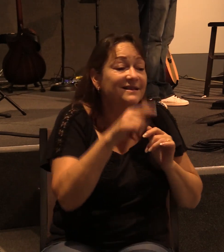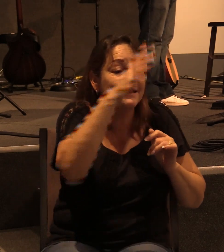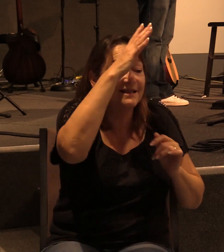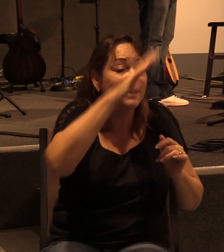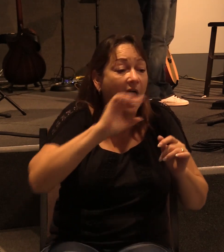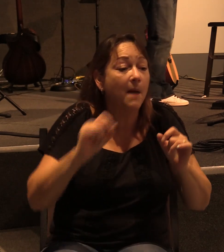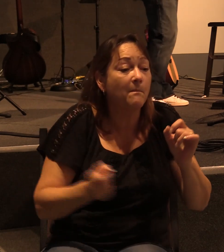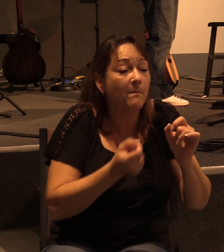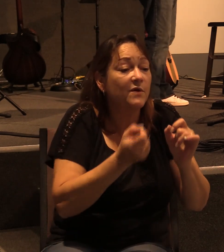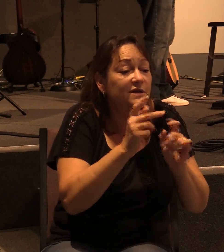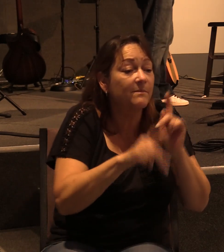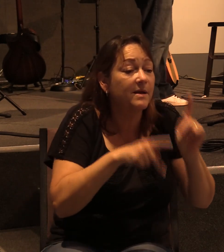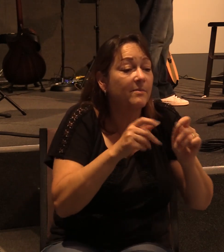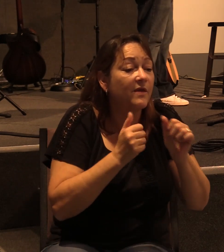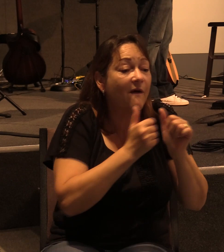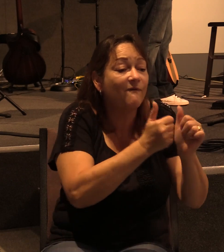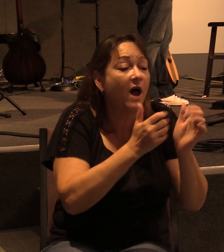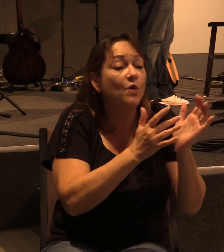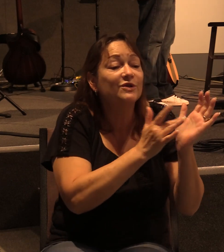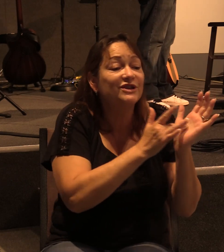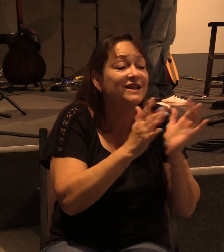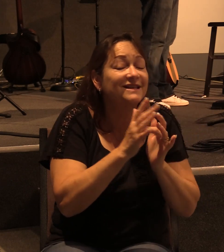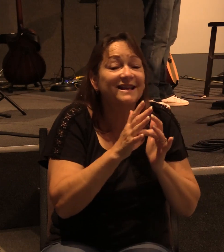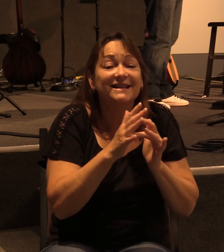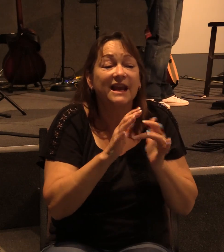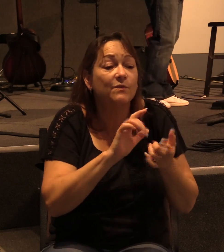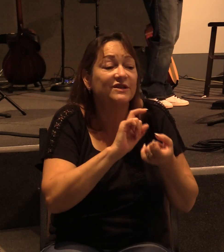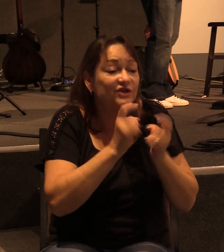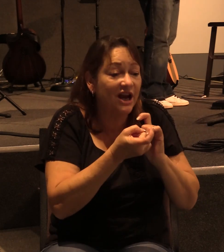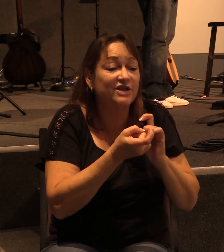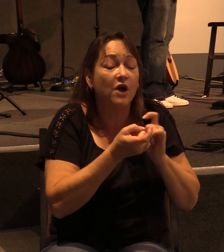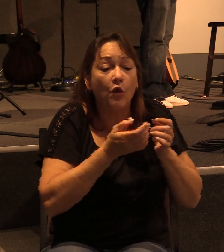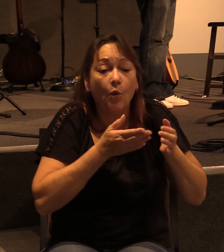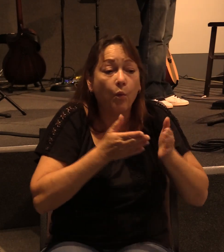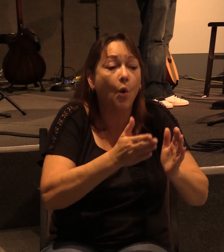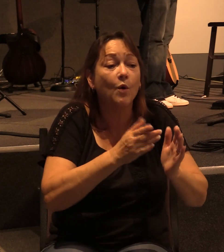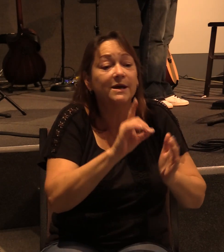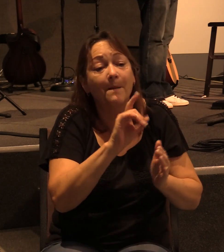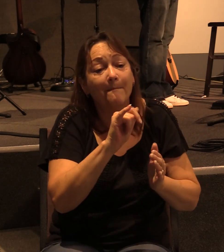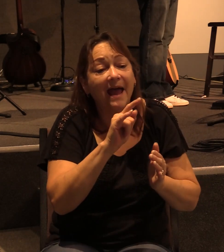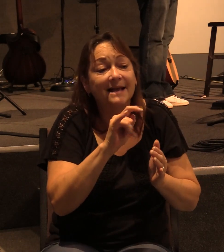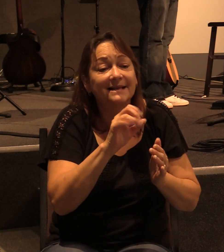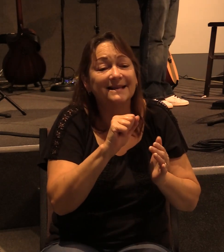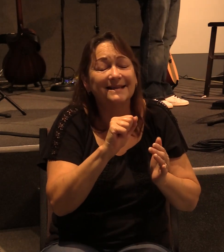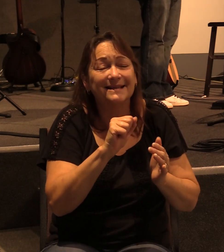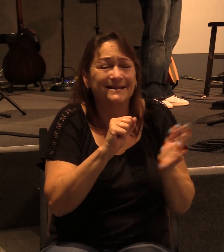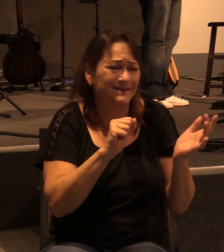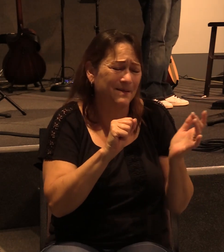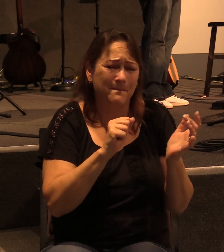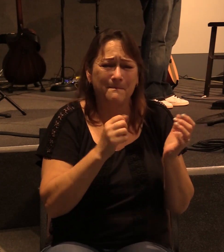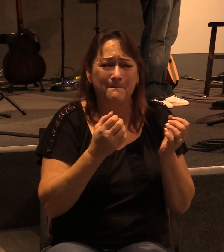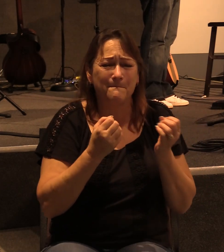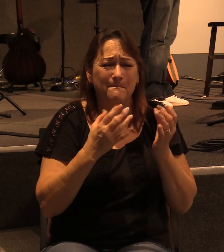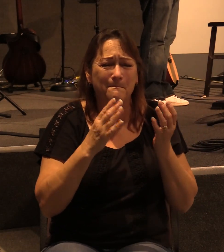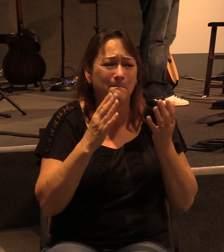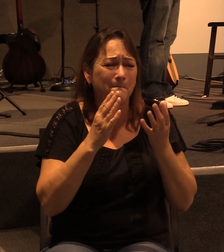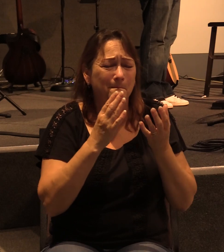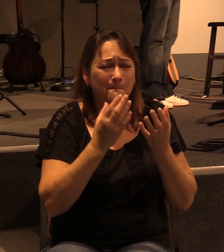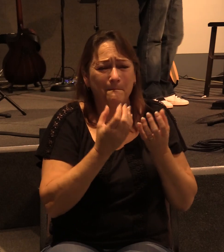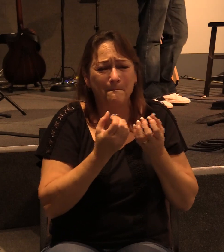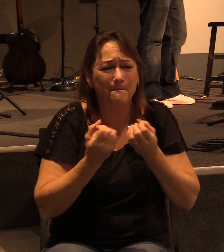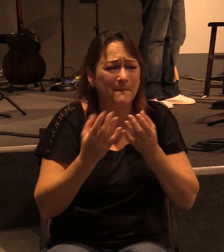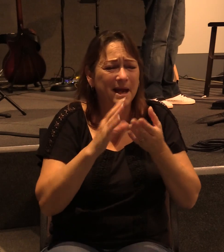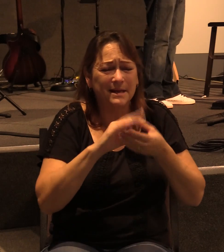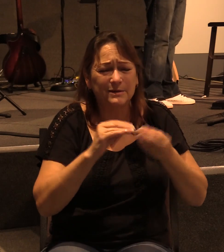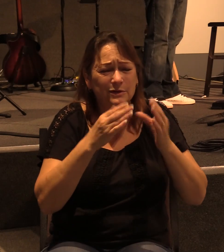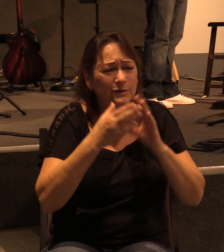Jesus this guy was converted on the road to Damascus I mean there was all this mix going on and then to top it off you had false